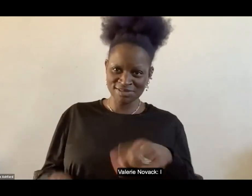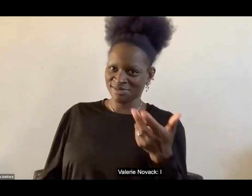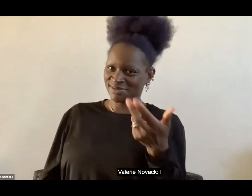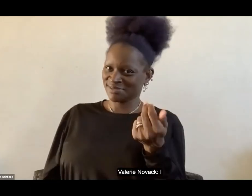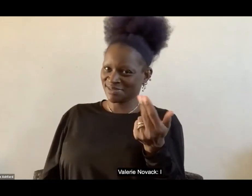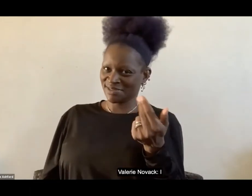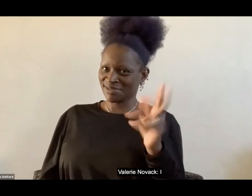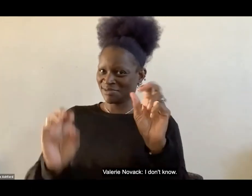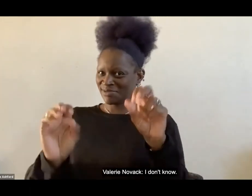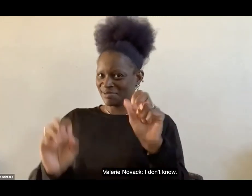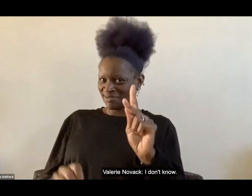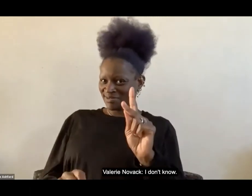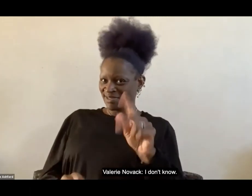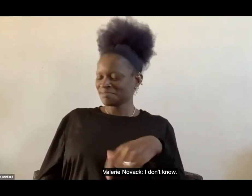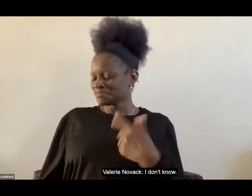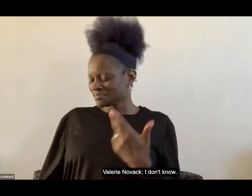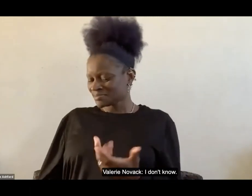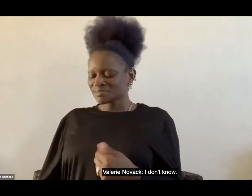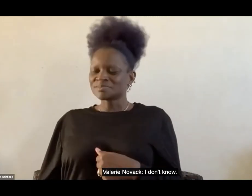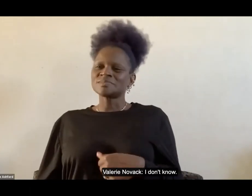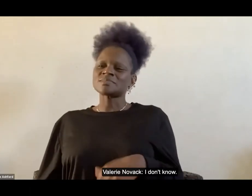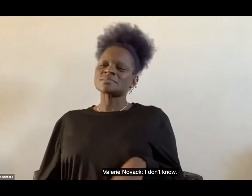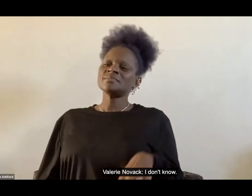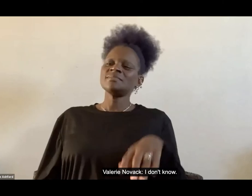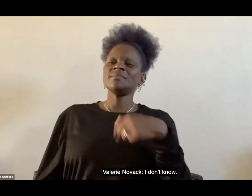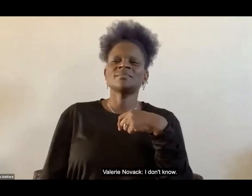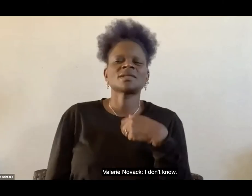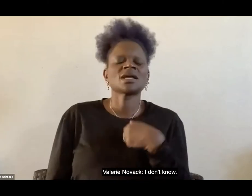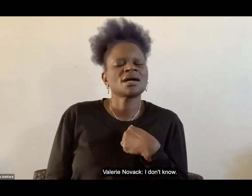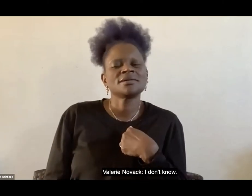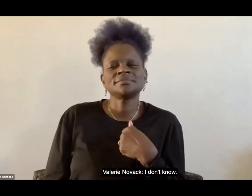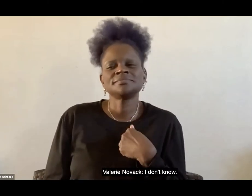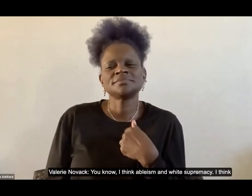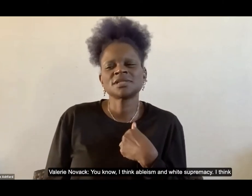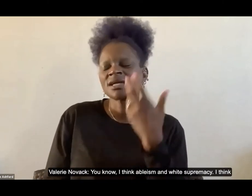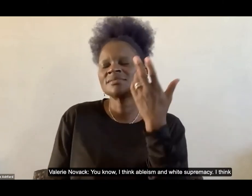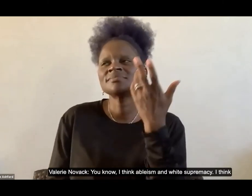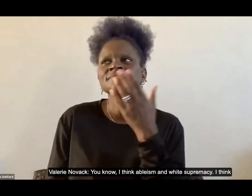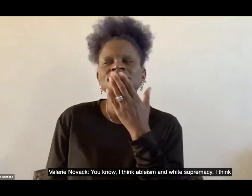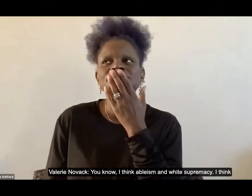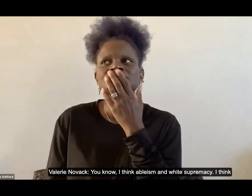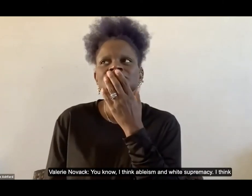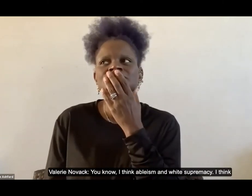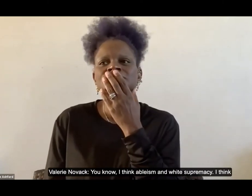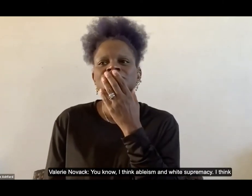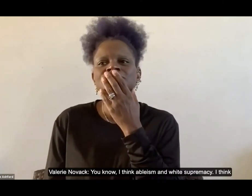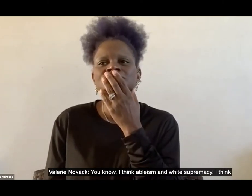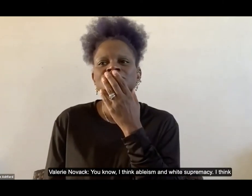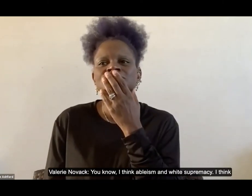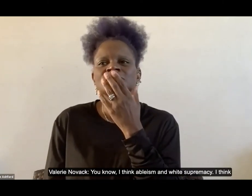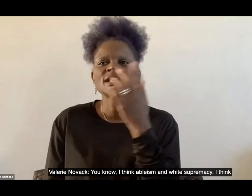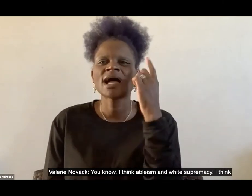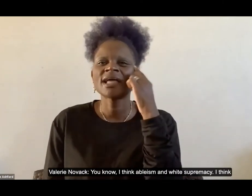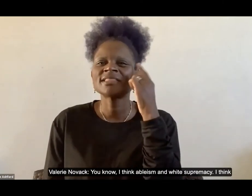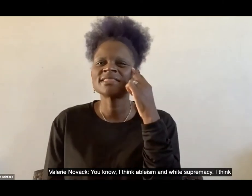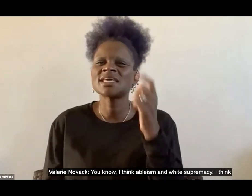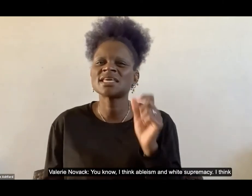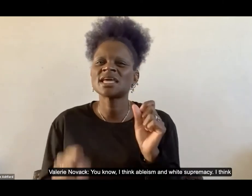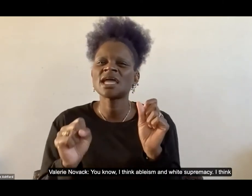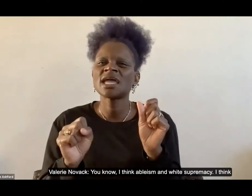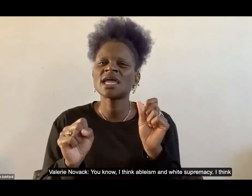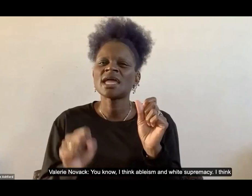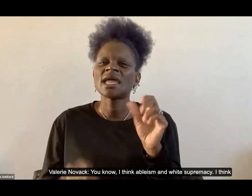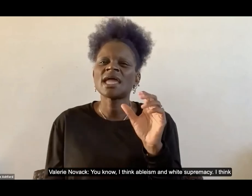i i don't know uh uh you know i think ableism and